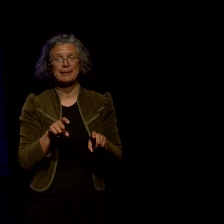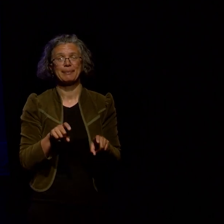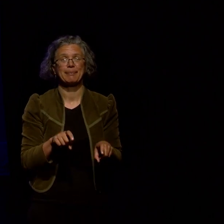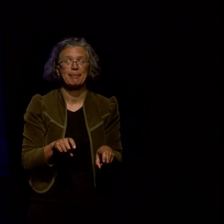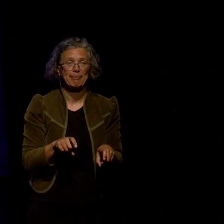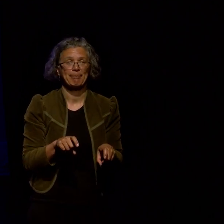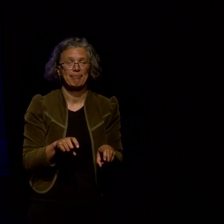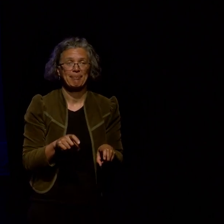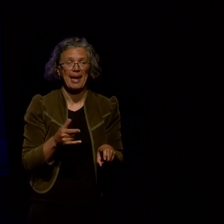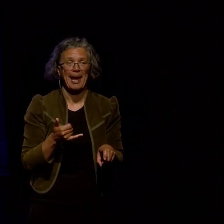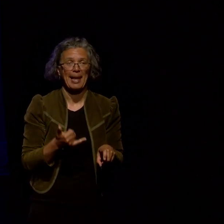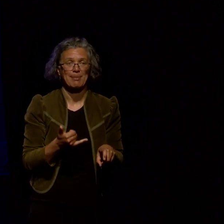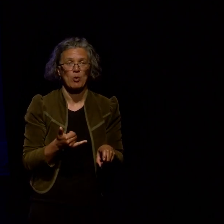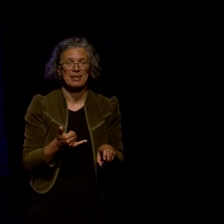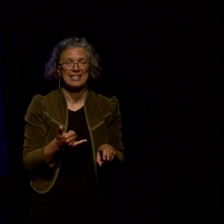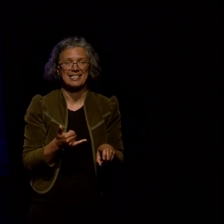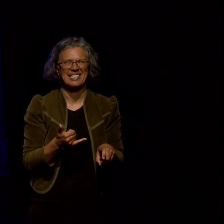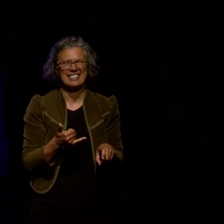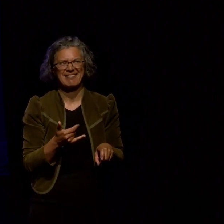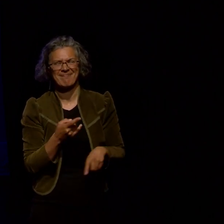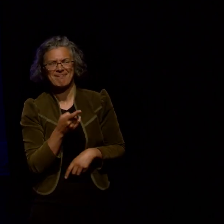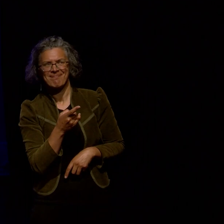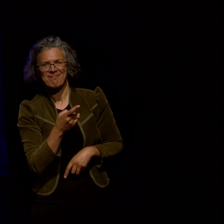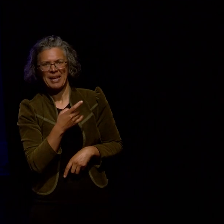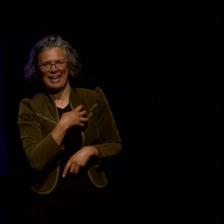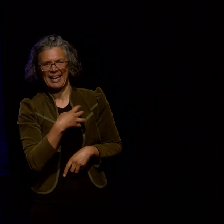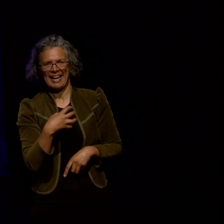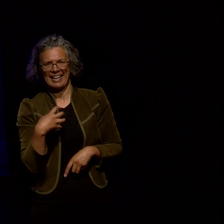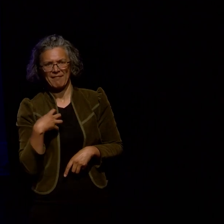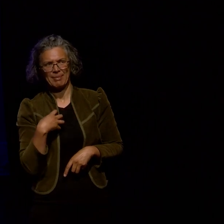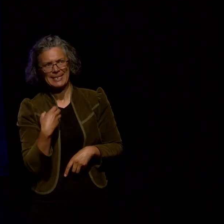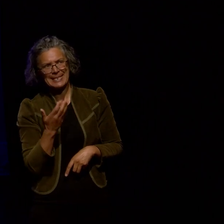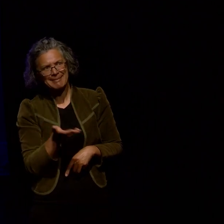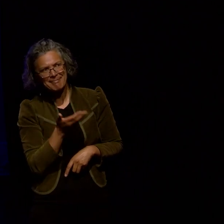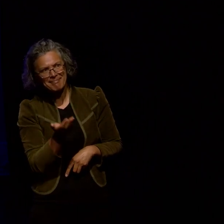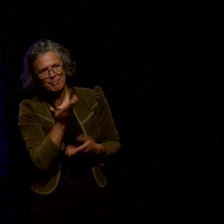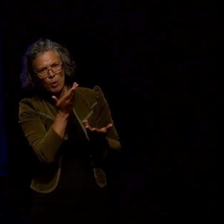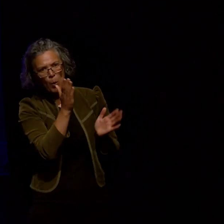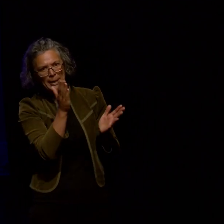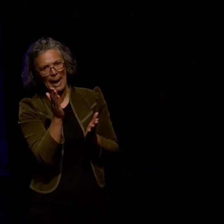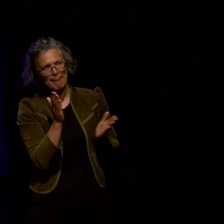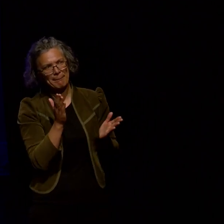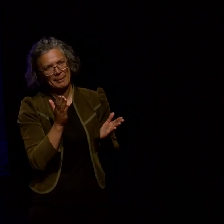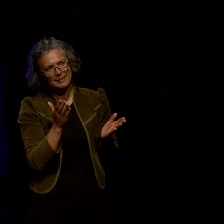resistance within government and it would be good to see those opened up where appropriate